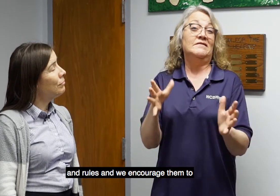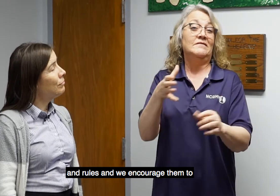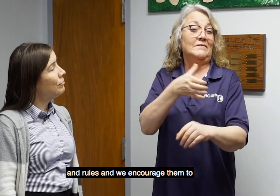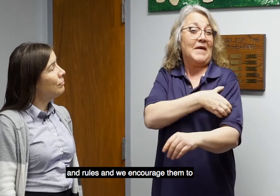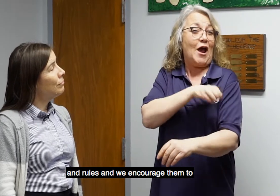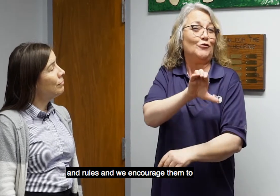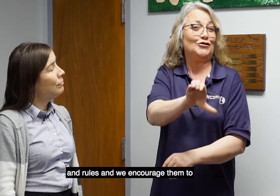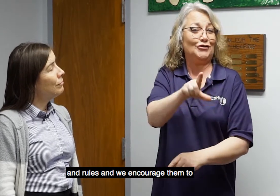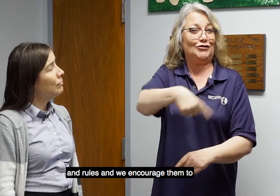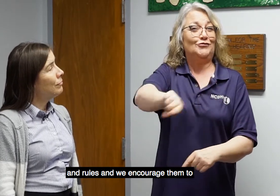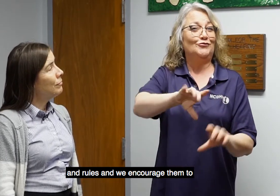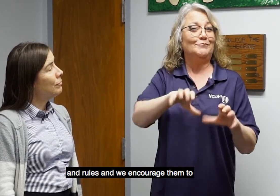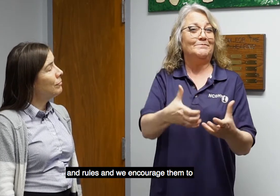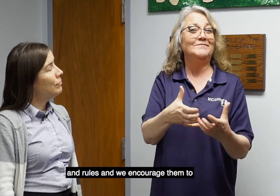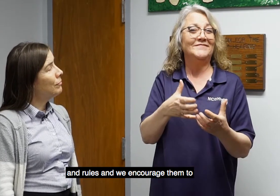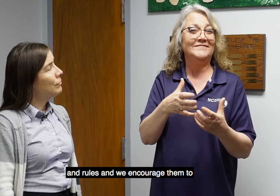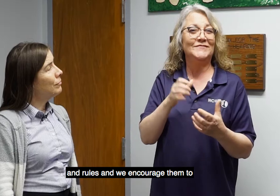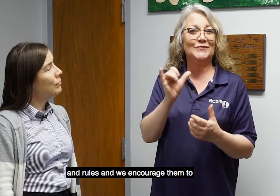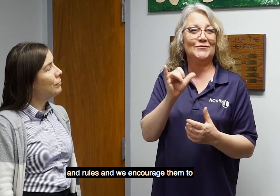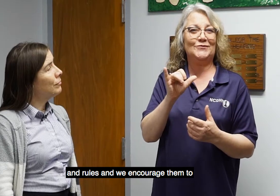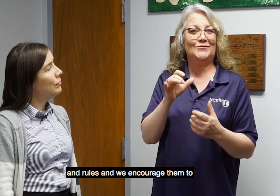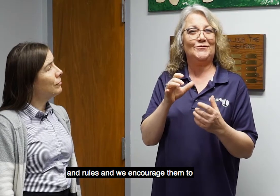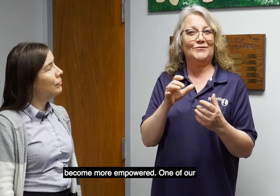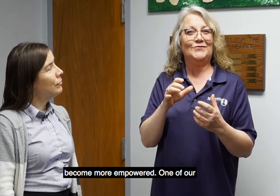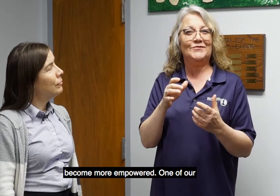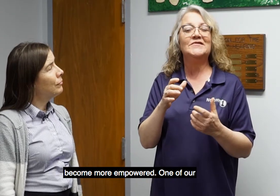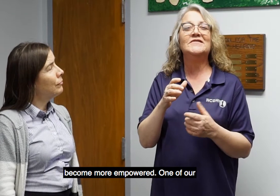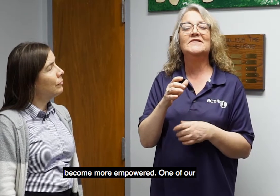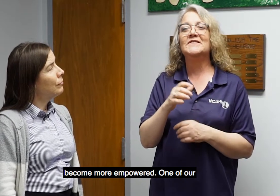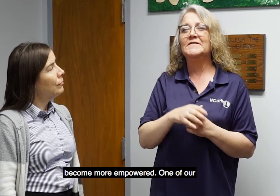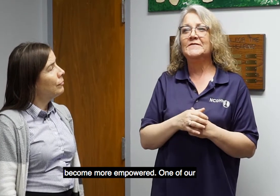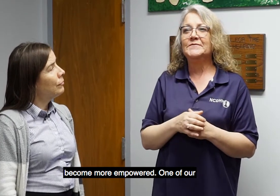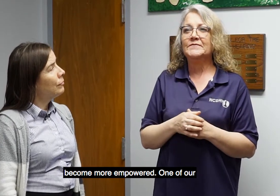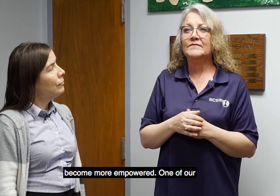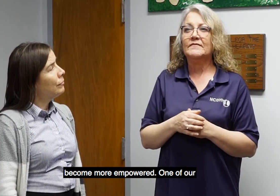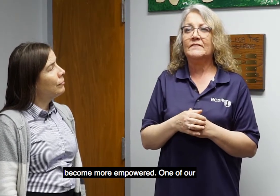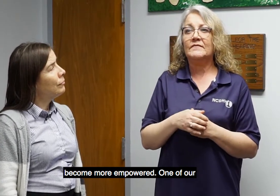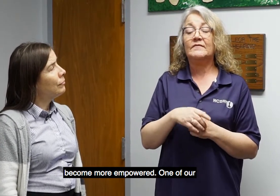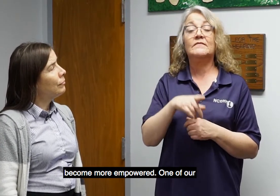And we encourage them to become more empowered.